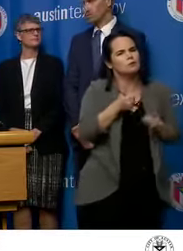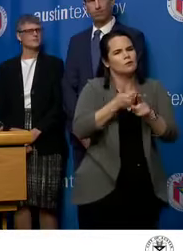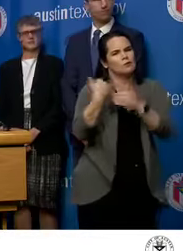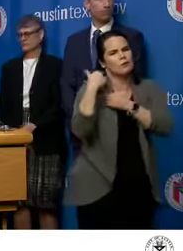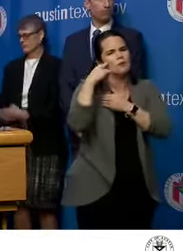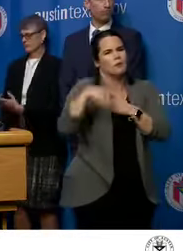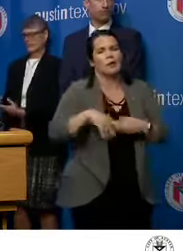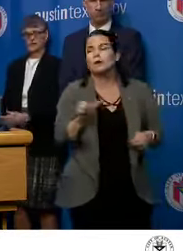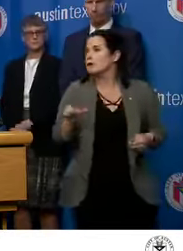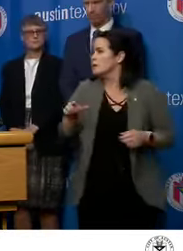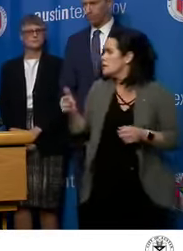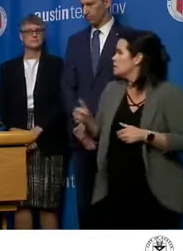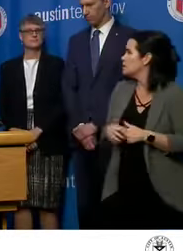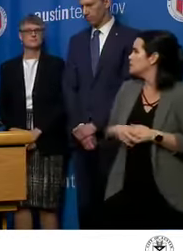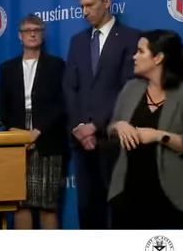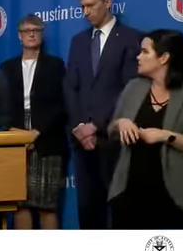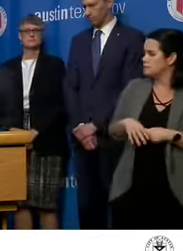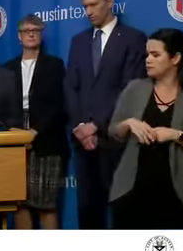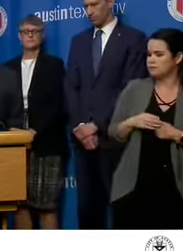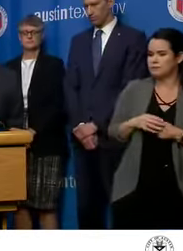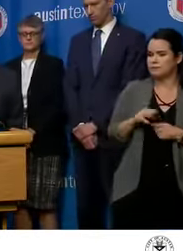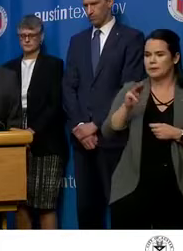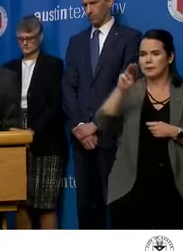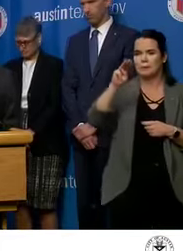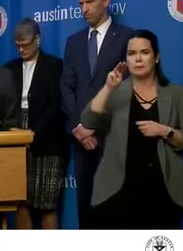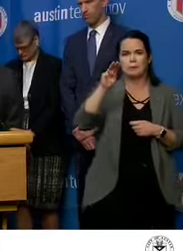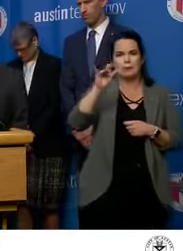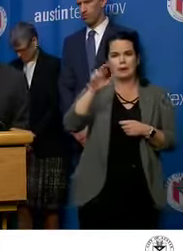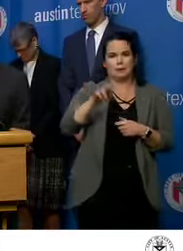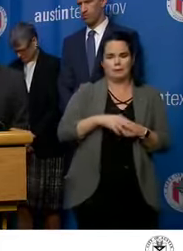Go ahead. Go ahead.